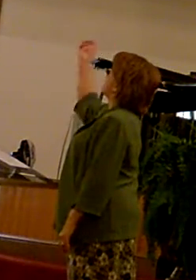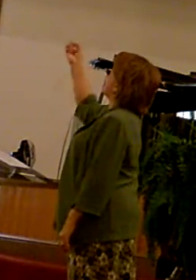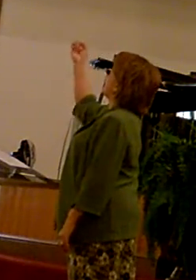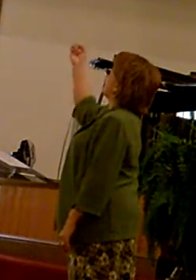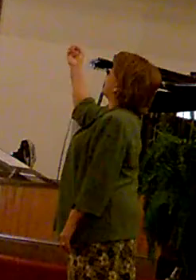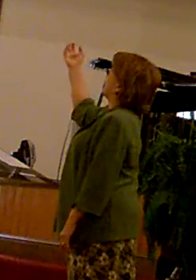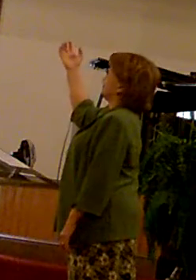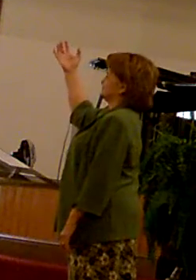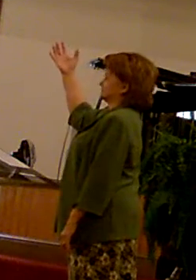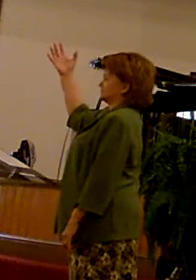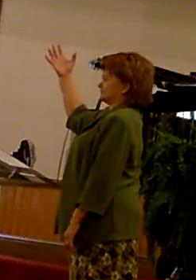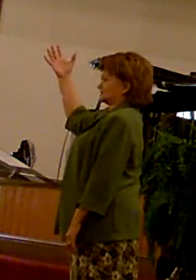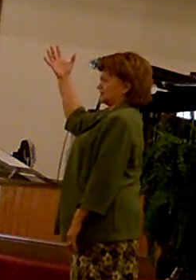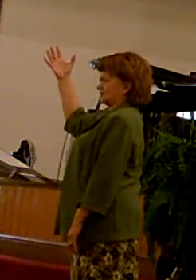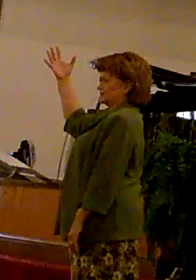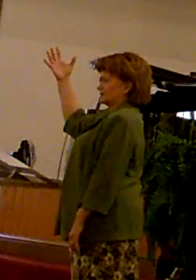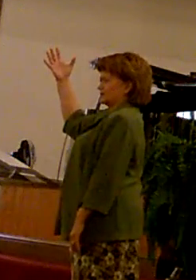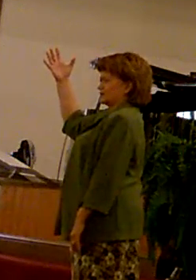grace